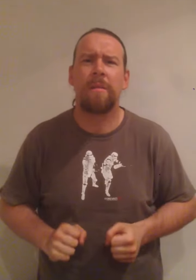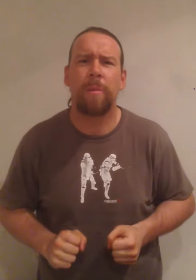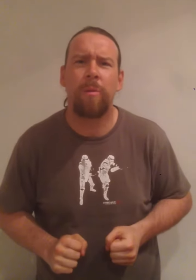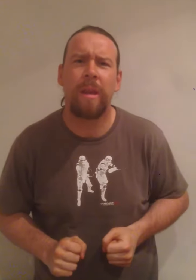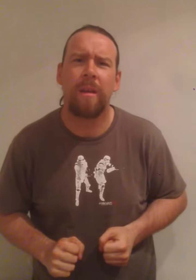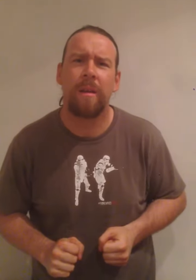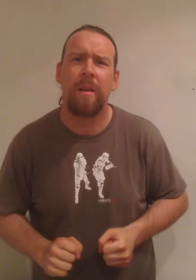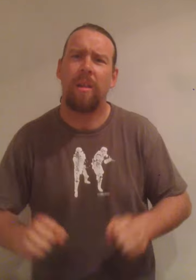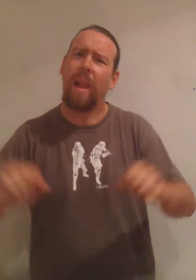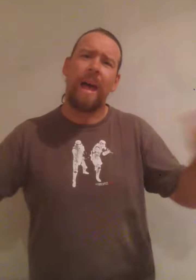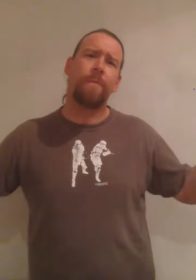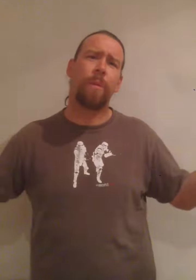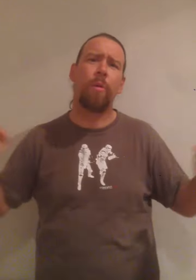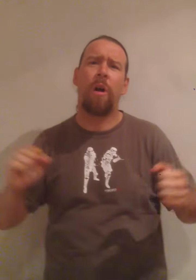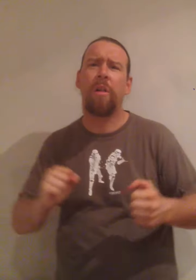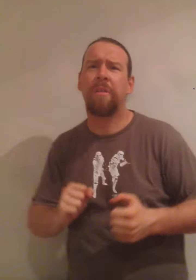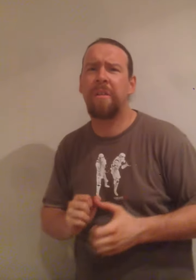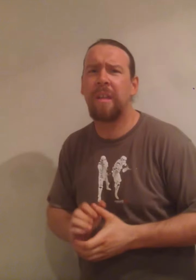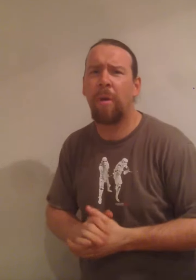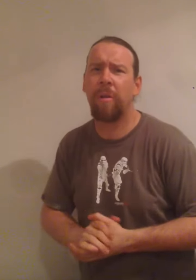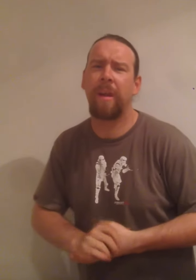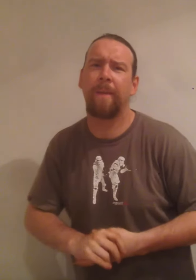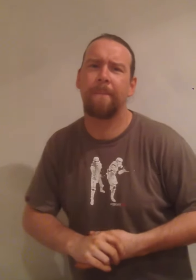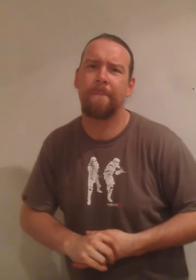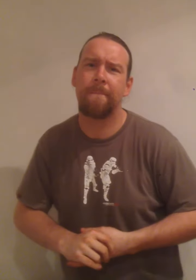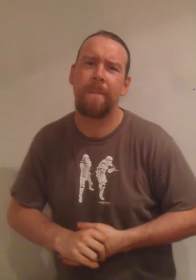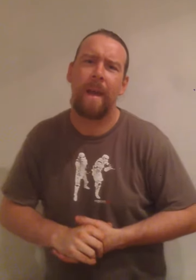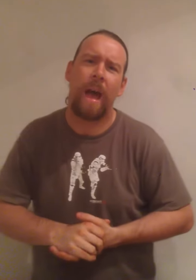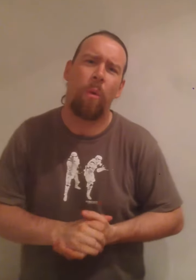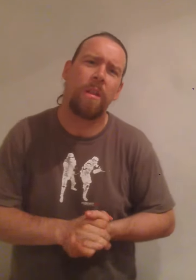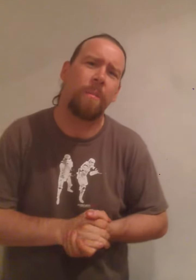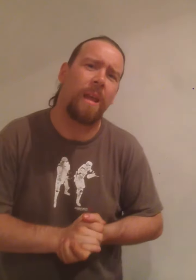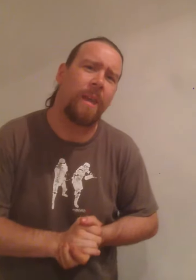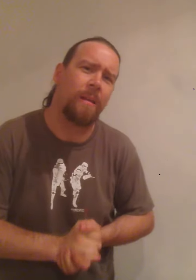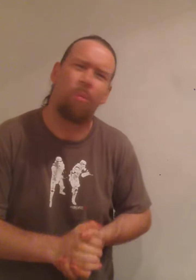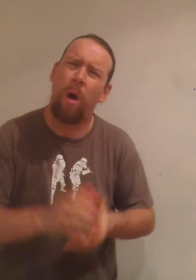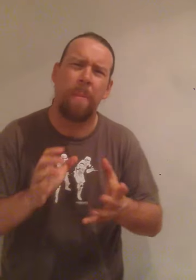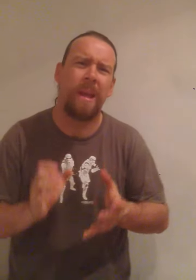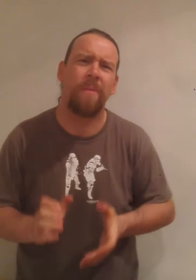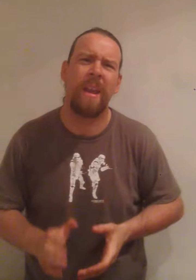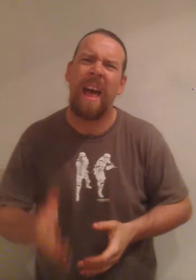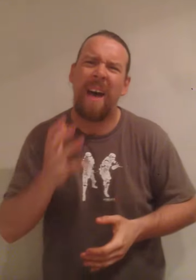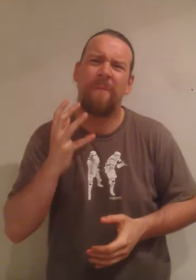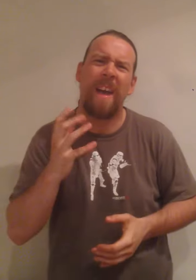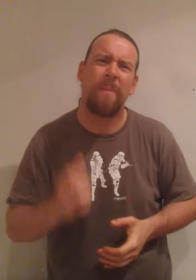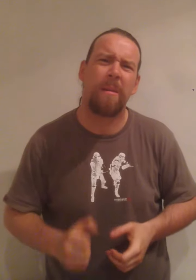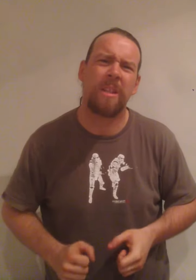SWE. Live from the border hall in Dundee tomorrow night. And one of the main events. What a main event. A five person